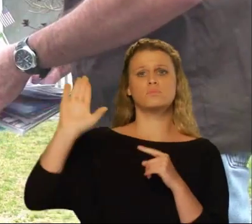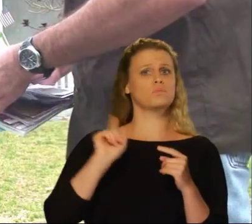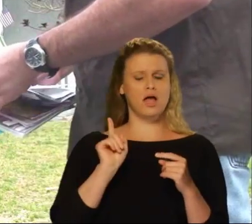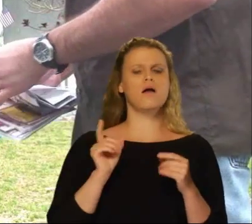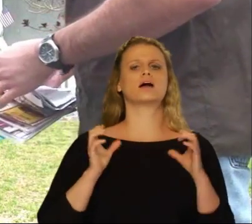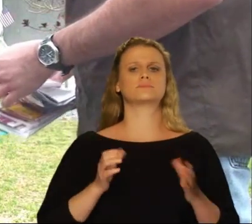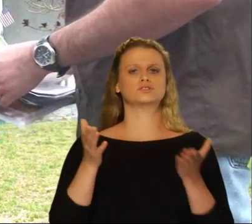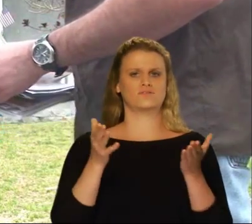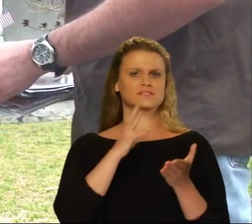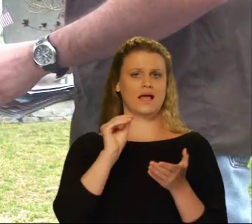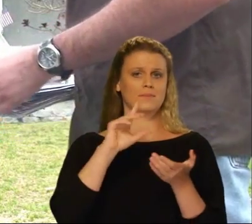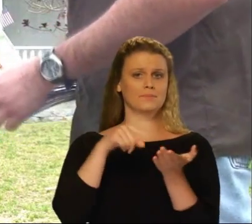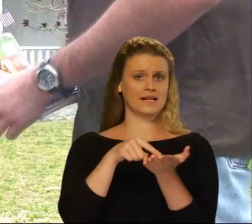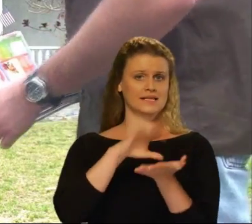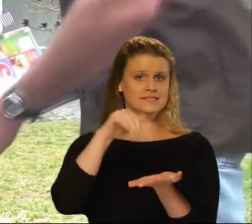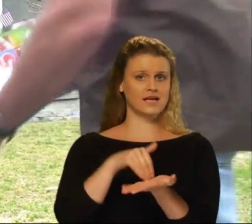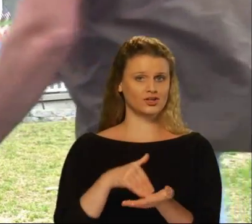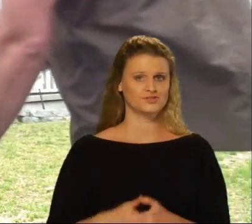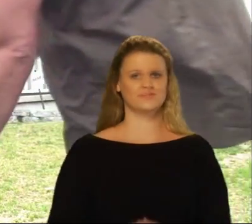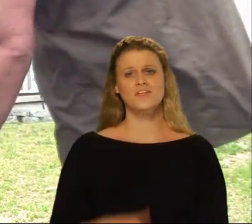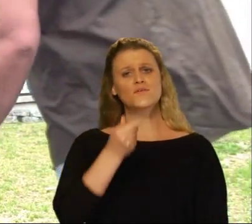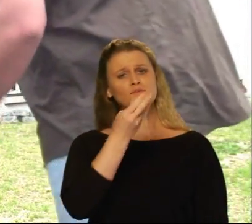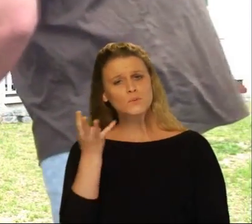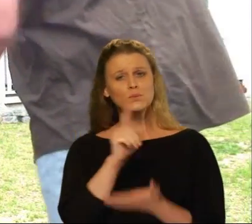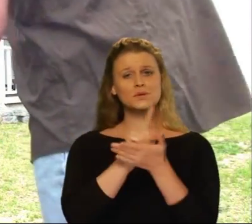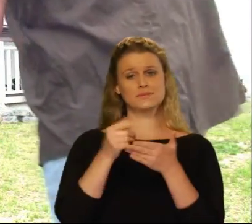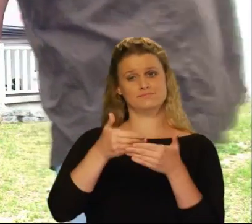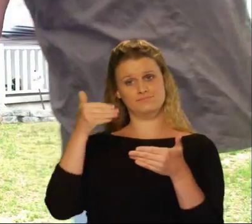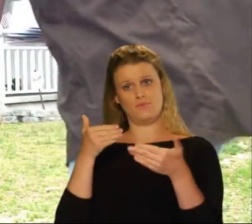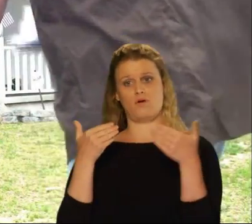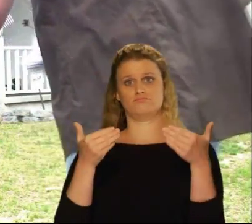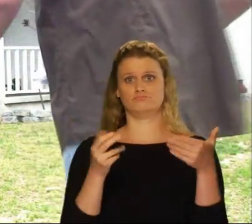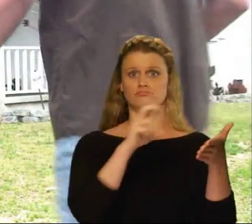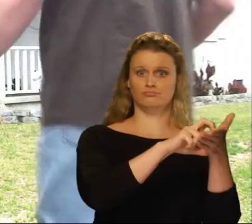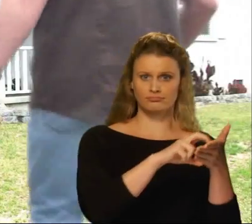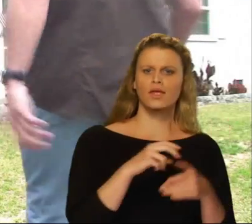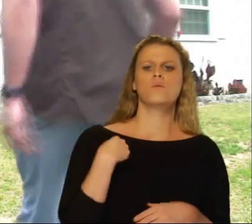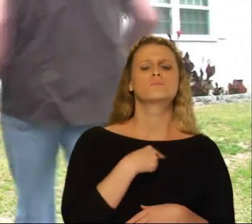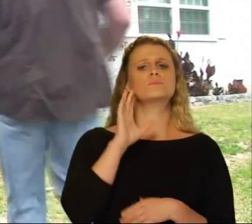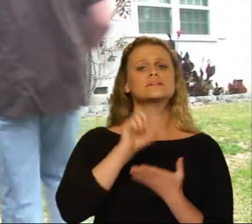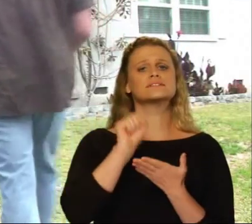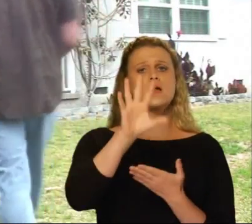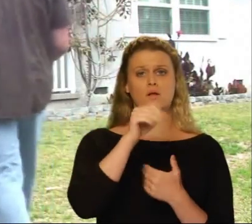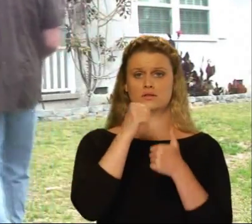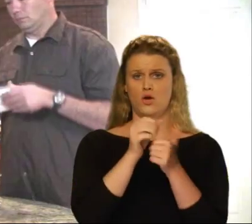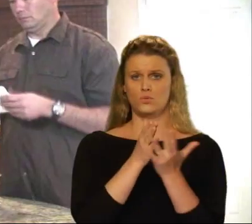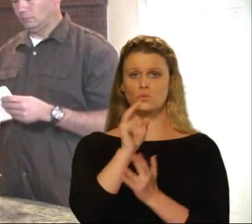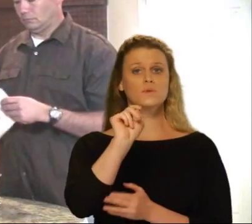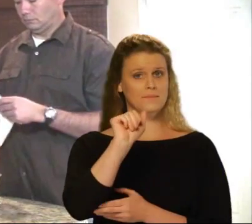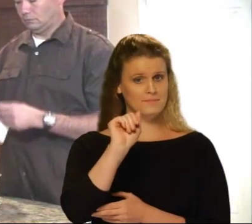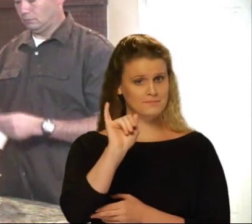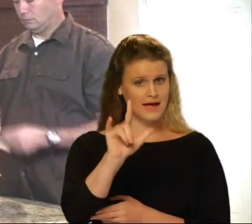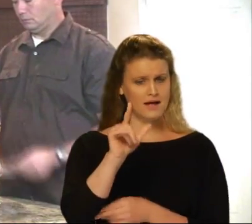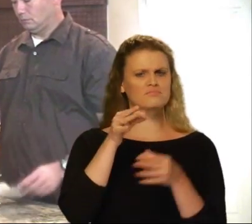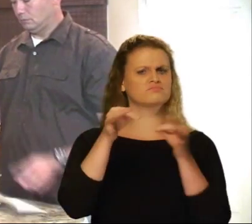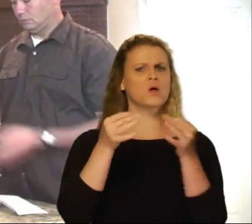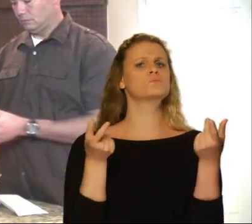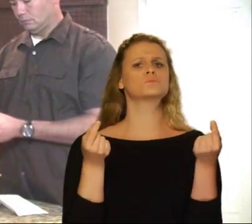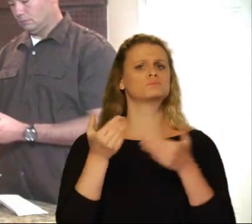few weeks prior to your upgrade, we will send you a letter by mail explaining the process. The letter will inform you approximately